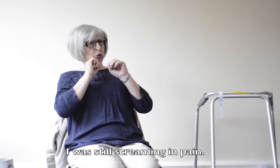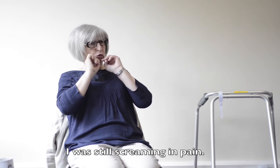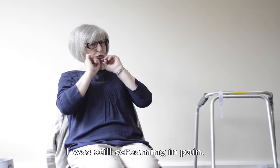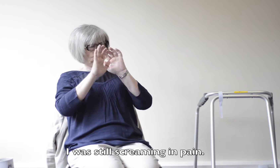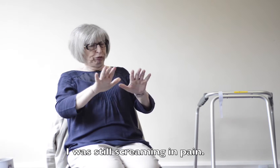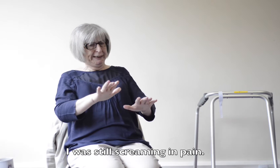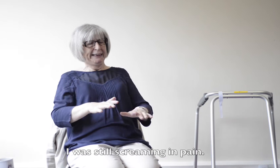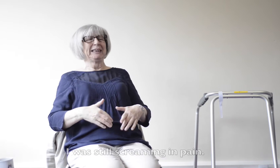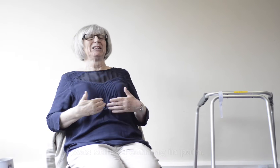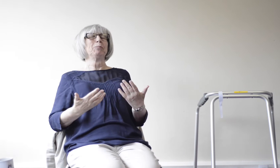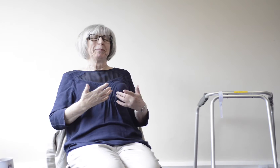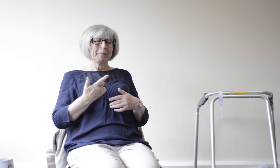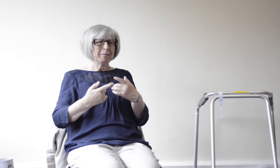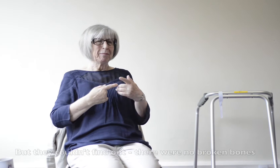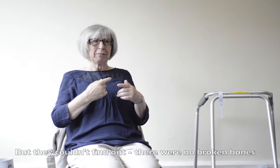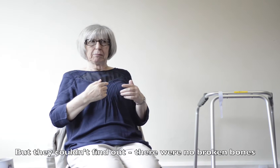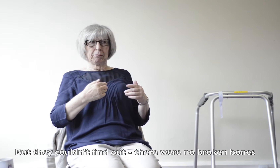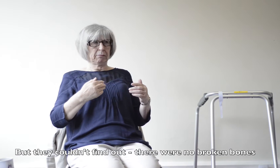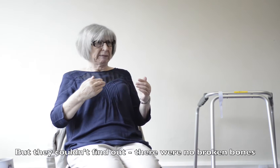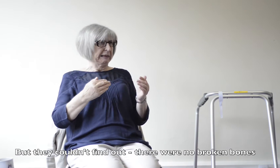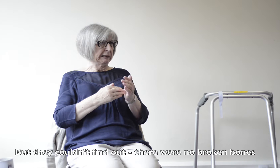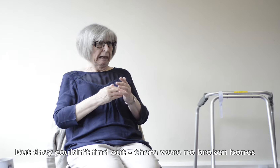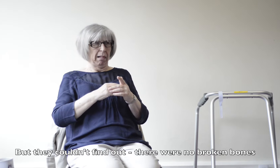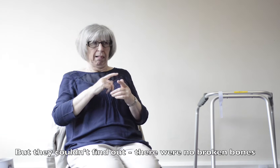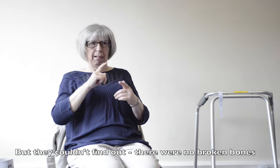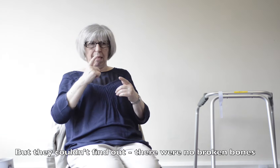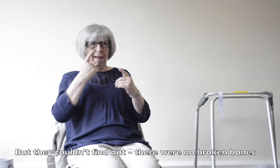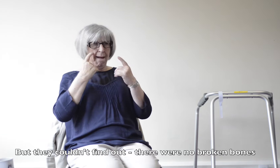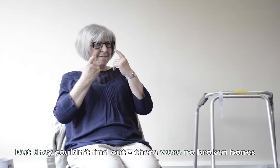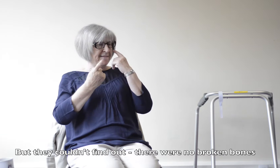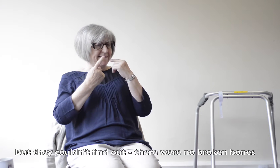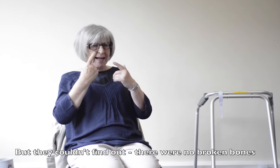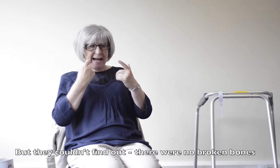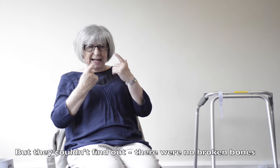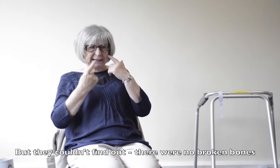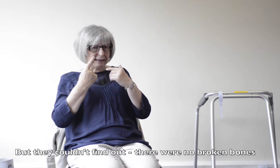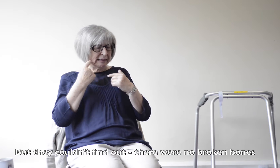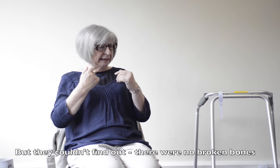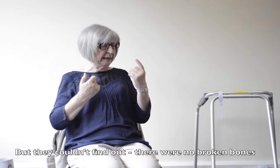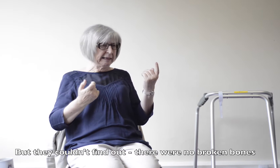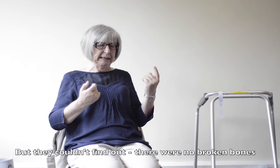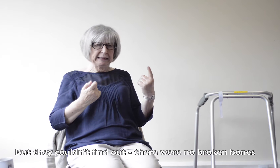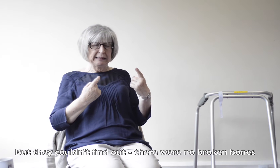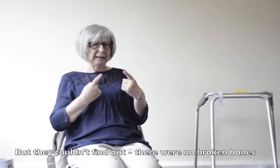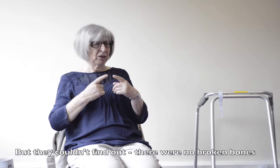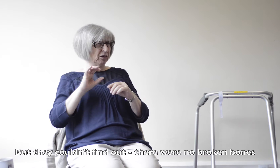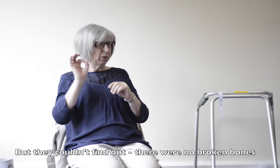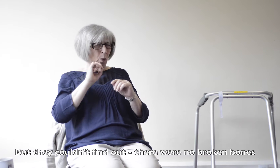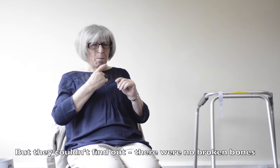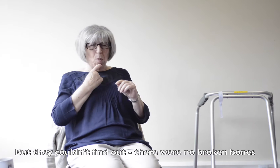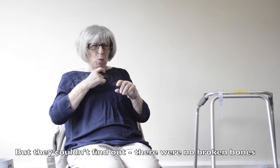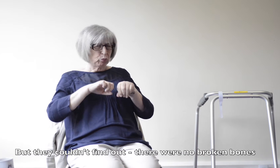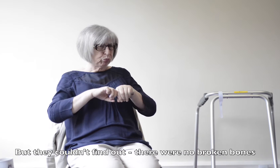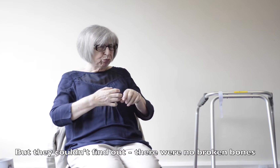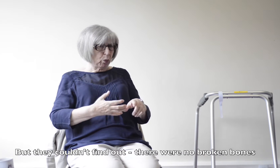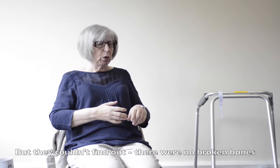why I'm still screaming, why my pain is so high. But they couldn't find the reason or the source.